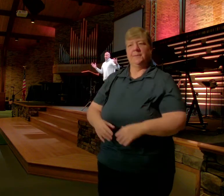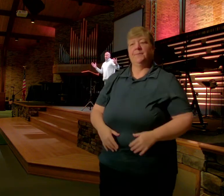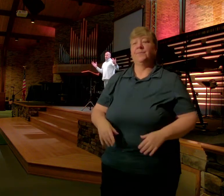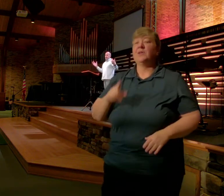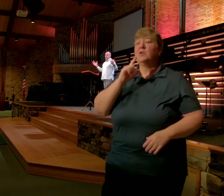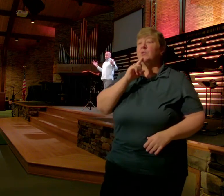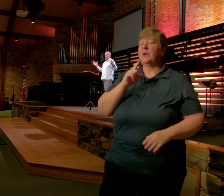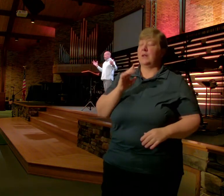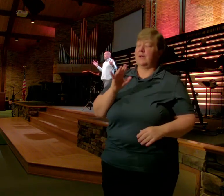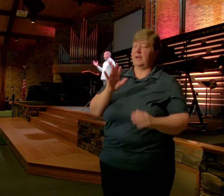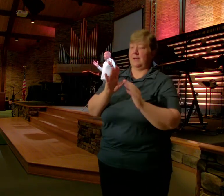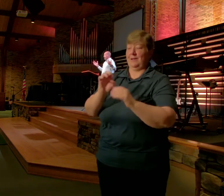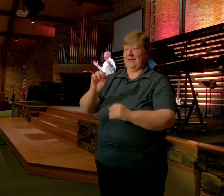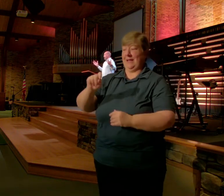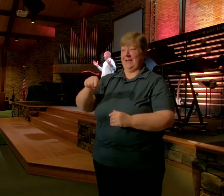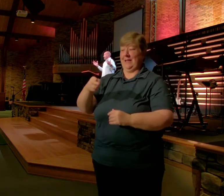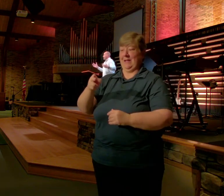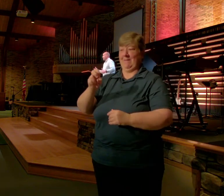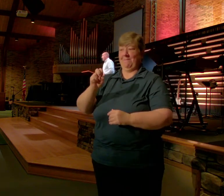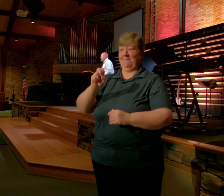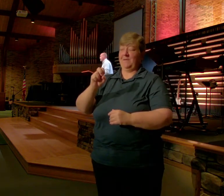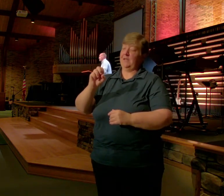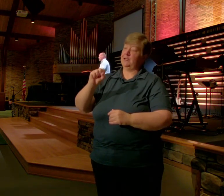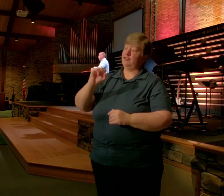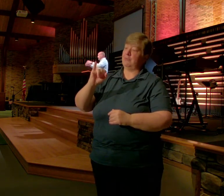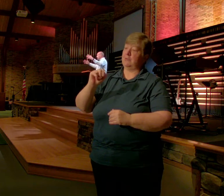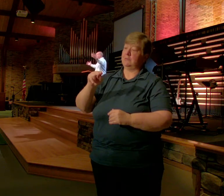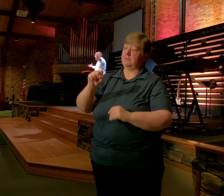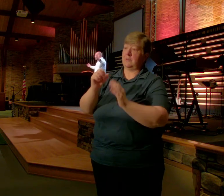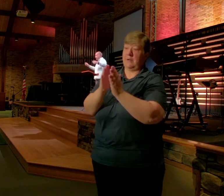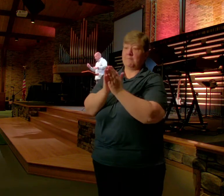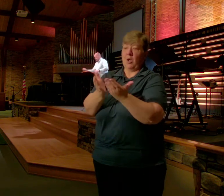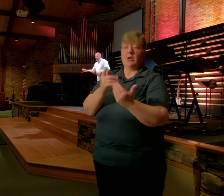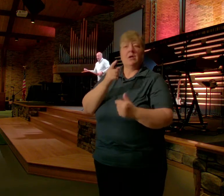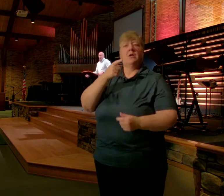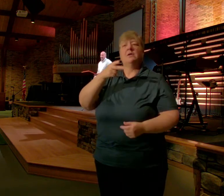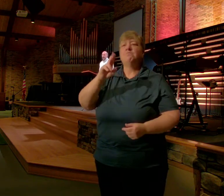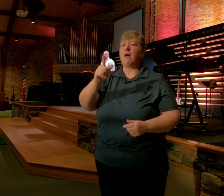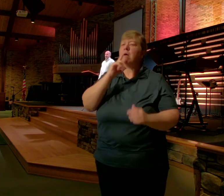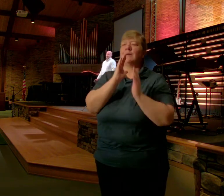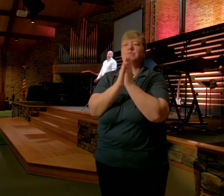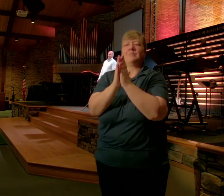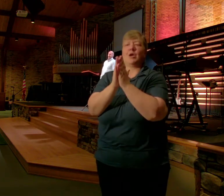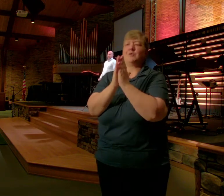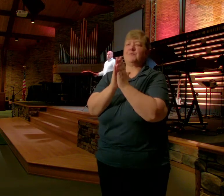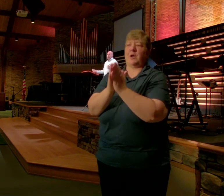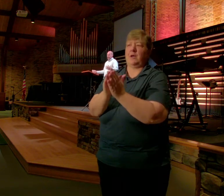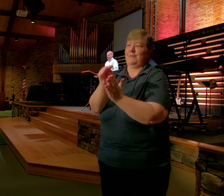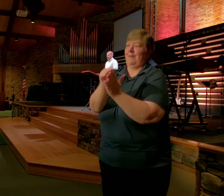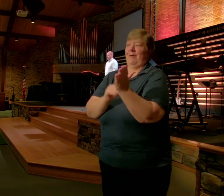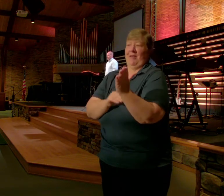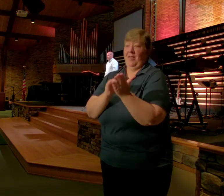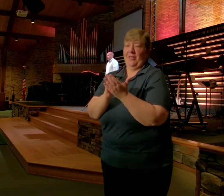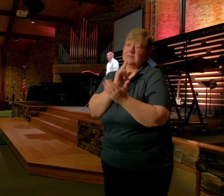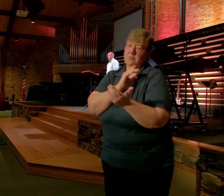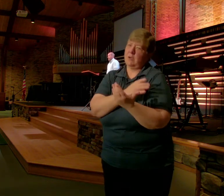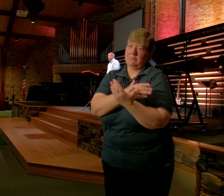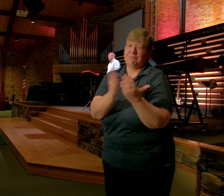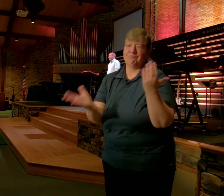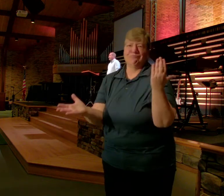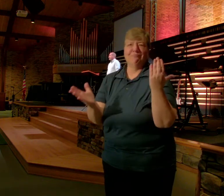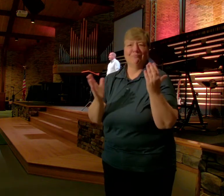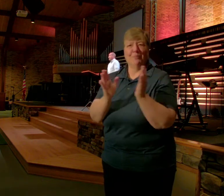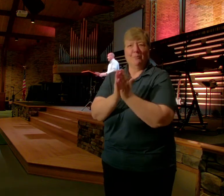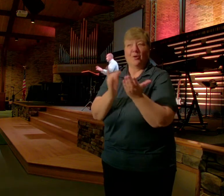Ephesians It's Paul just Breaking out in prayer And writing them down That's pretty much What the book Of Ephesians Is about